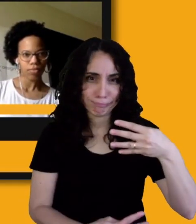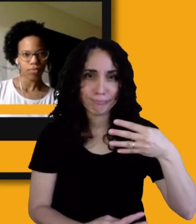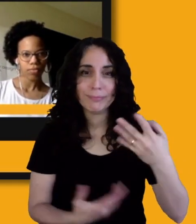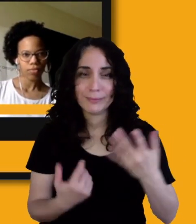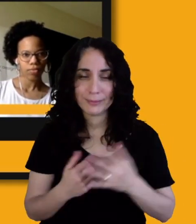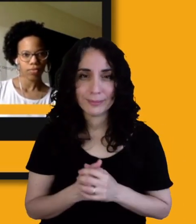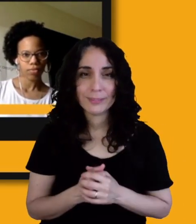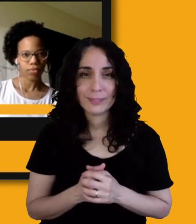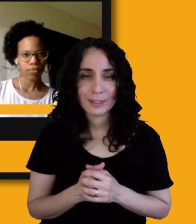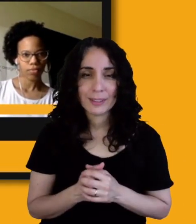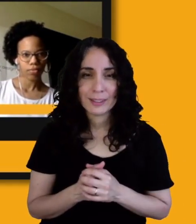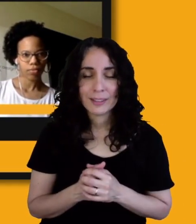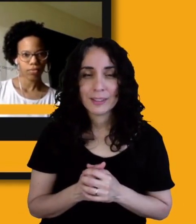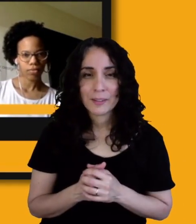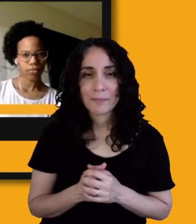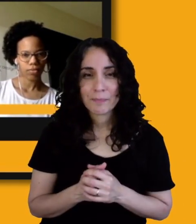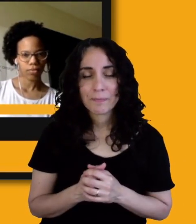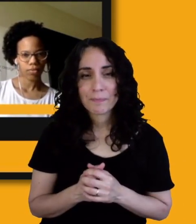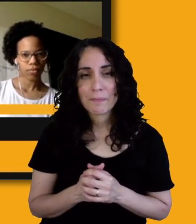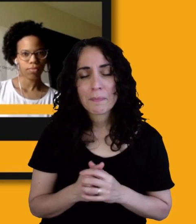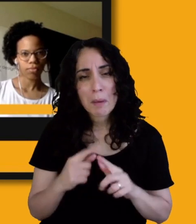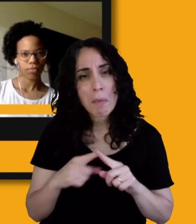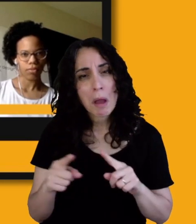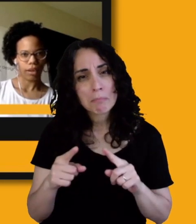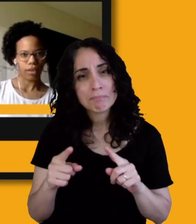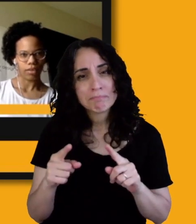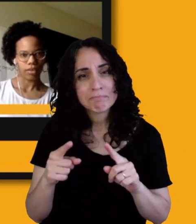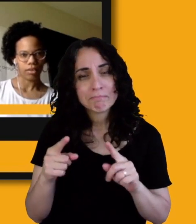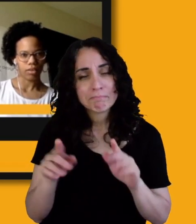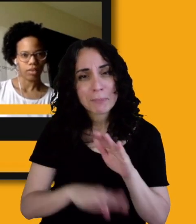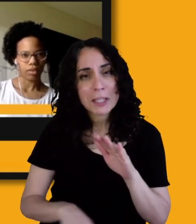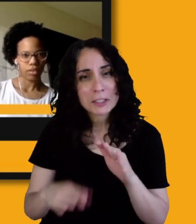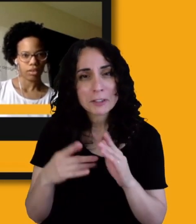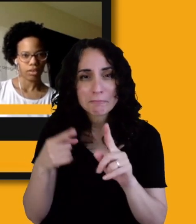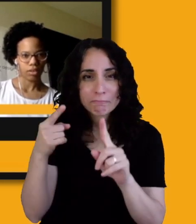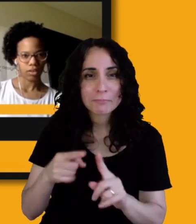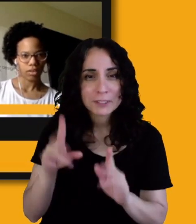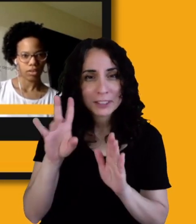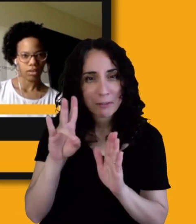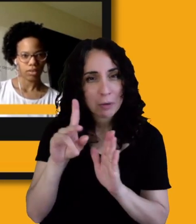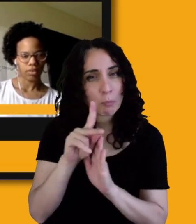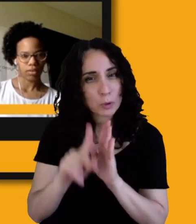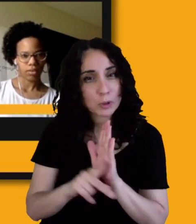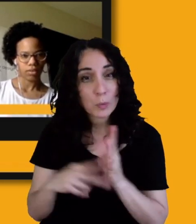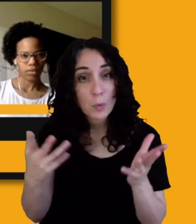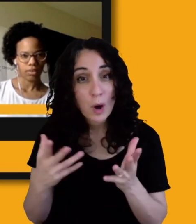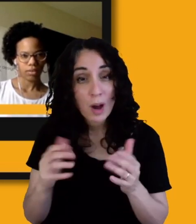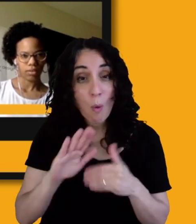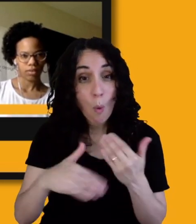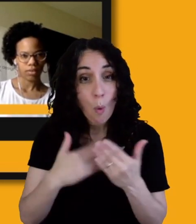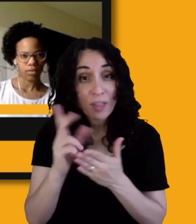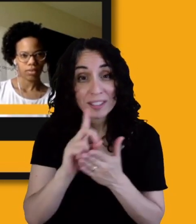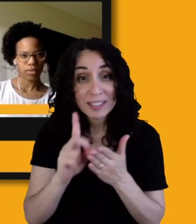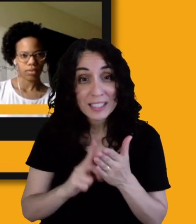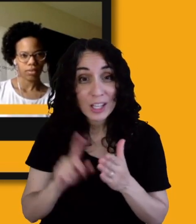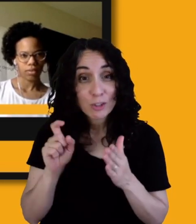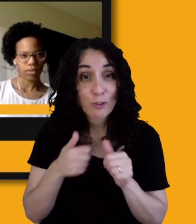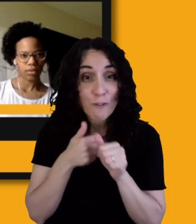have, you know, sub detail underneath them, but basically what, what they were trying to say is everything you design should be equitable,